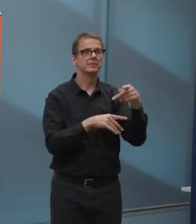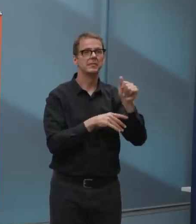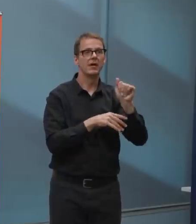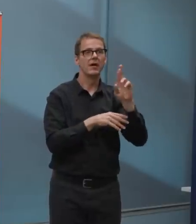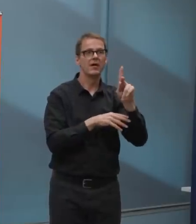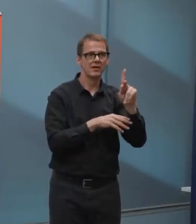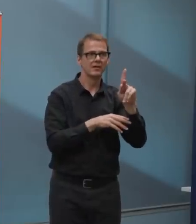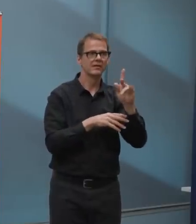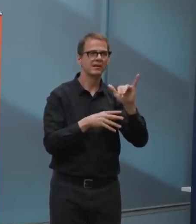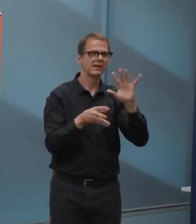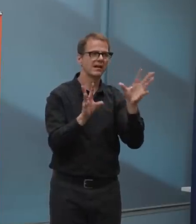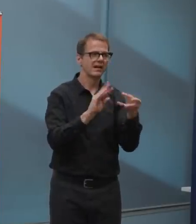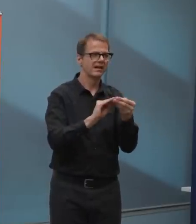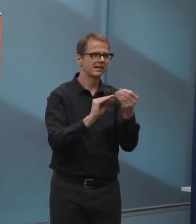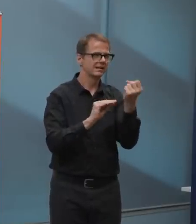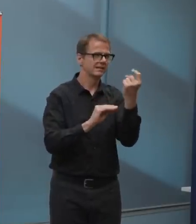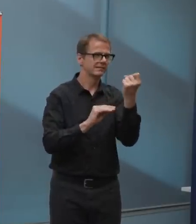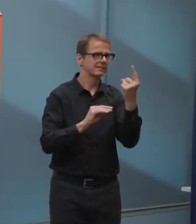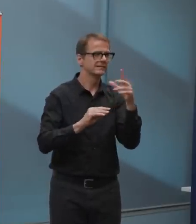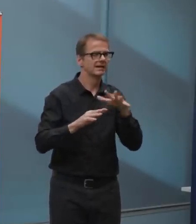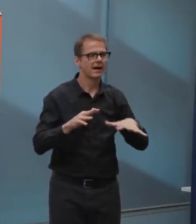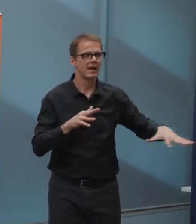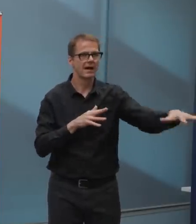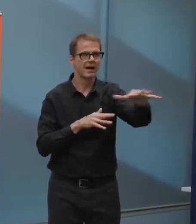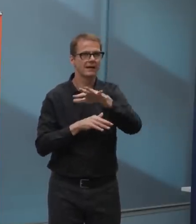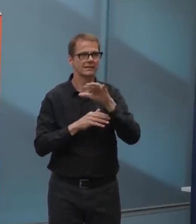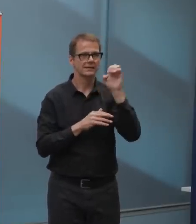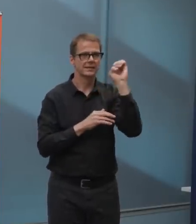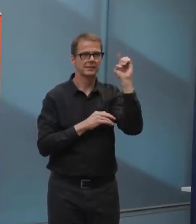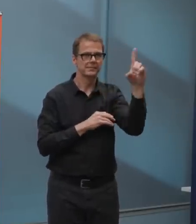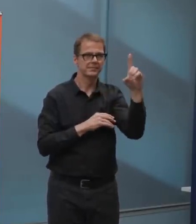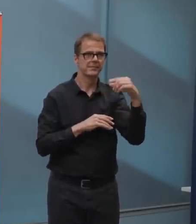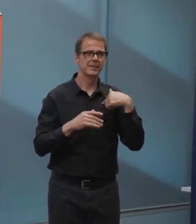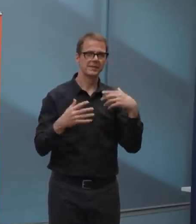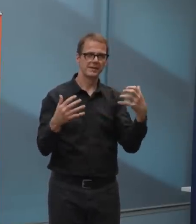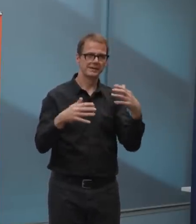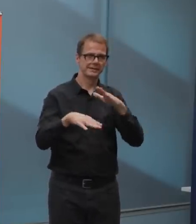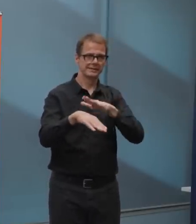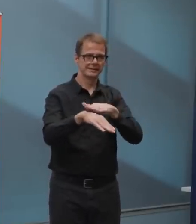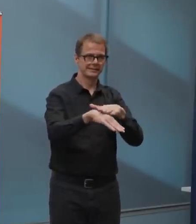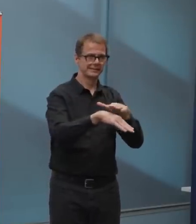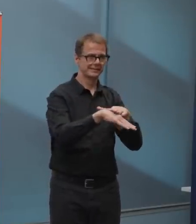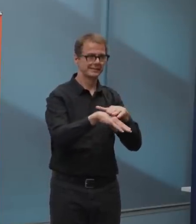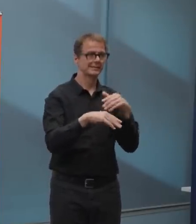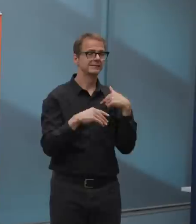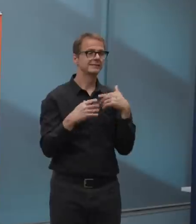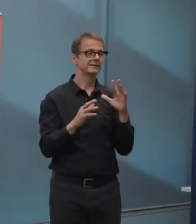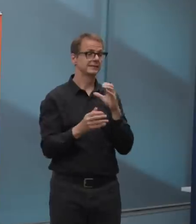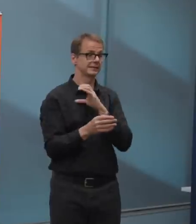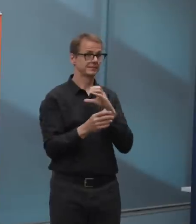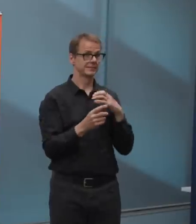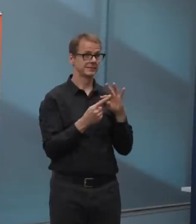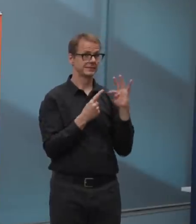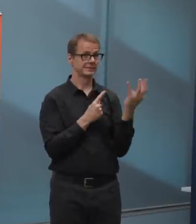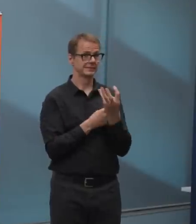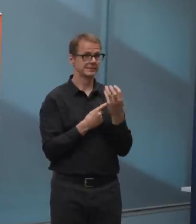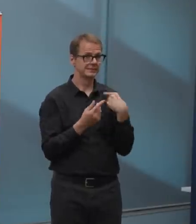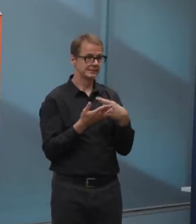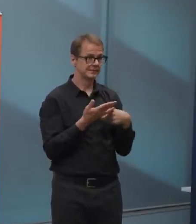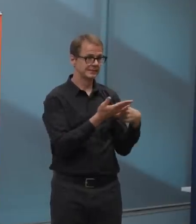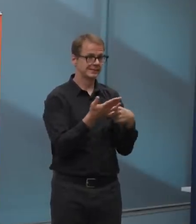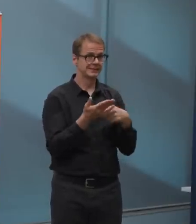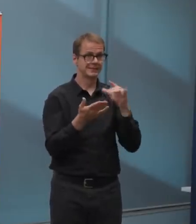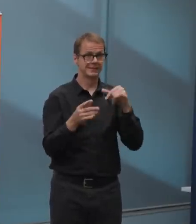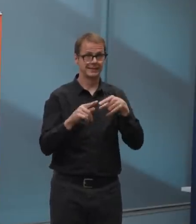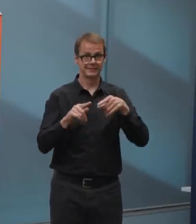flagged for the emergency advisory committee today, council that, uh, we've had, um, previous challenges with the skate parks in terms of,